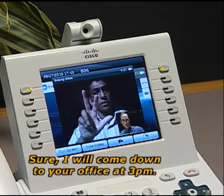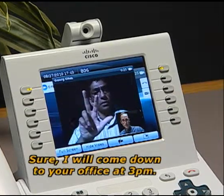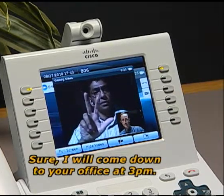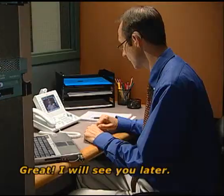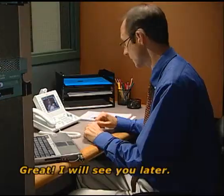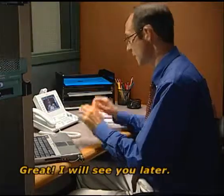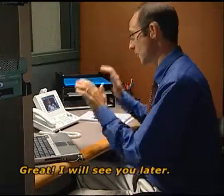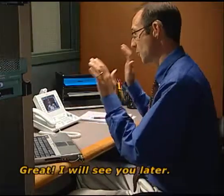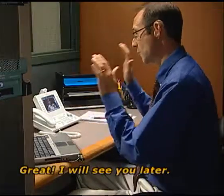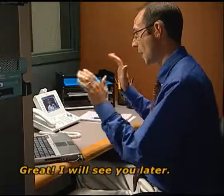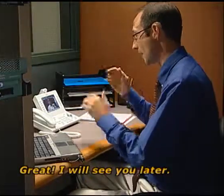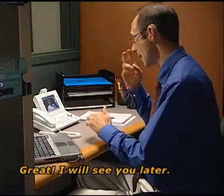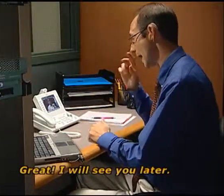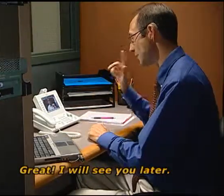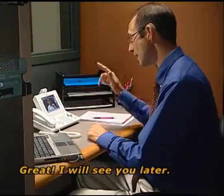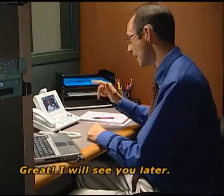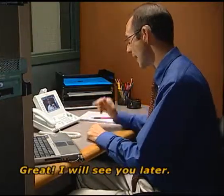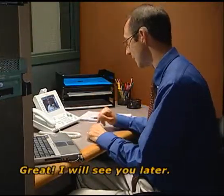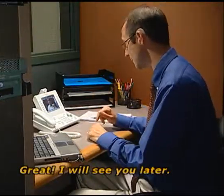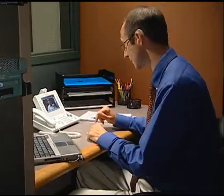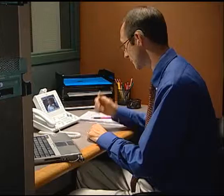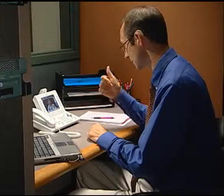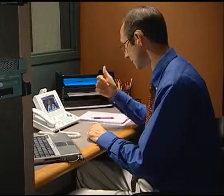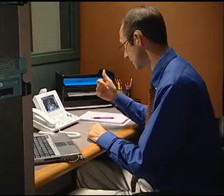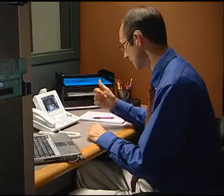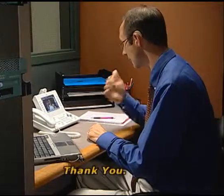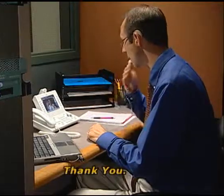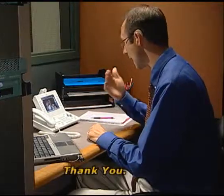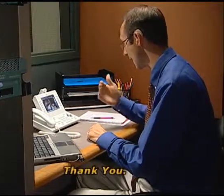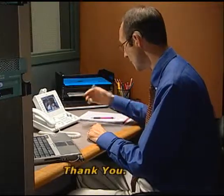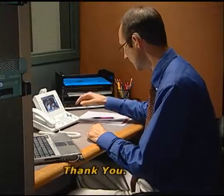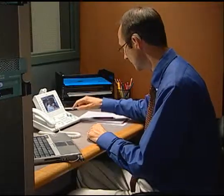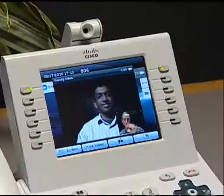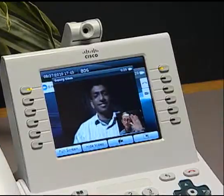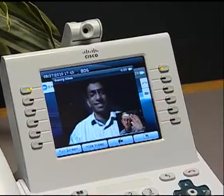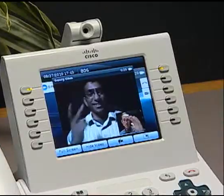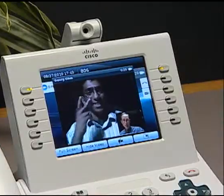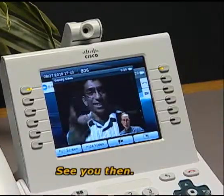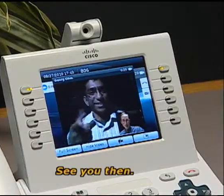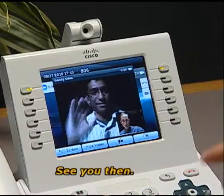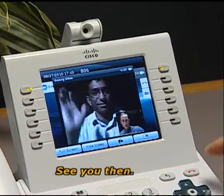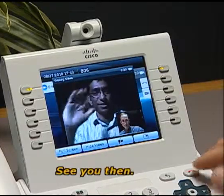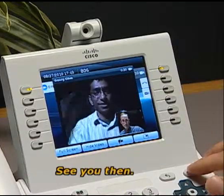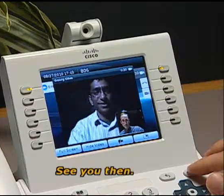p.m. Great. I'll see you later. Thank you. See you then.